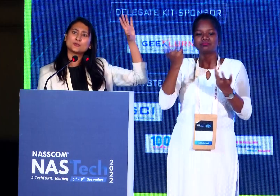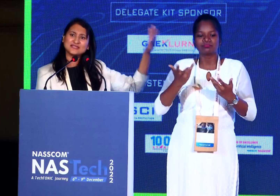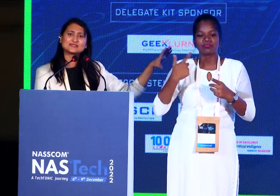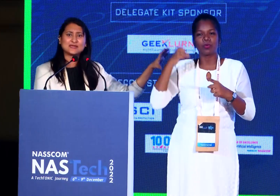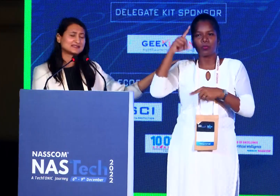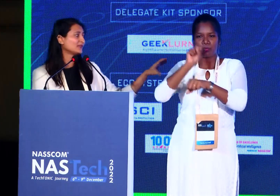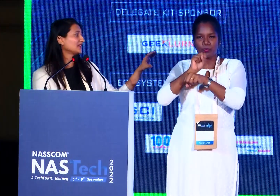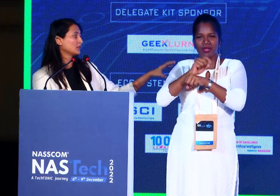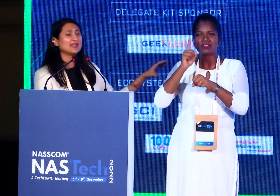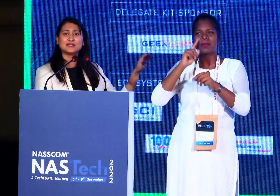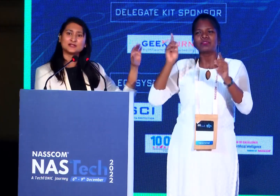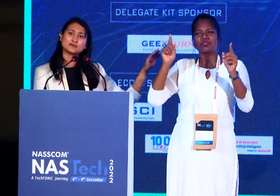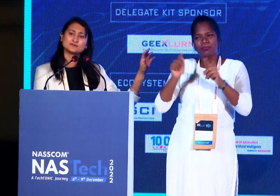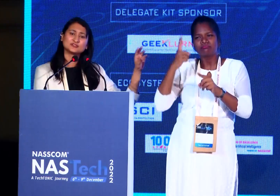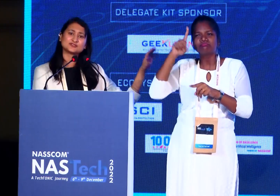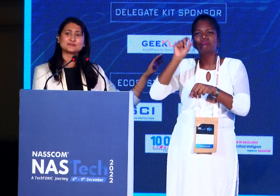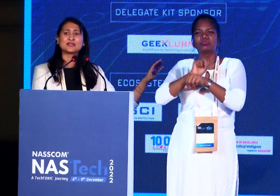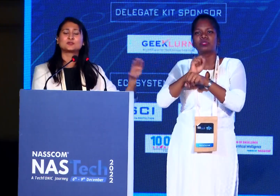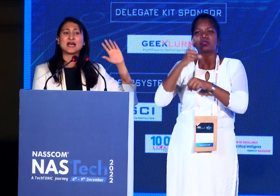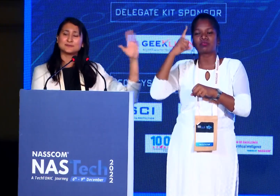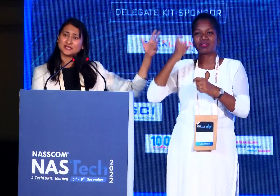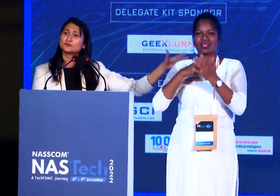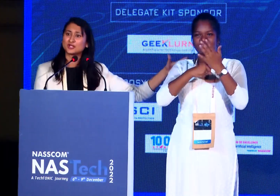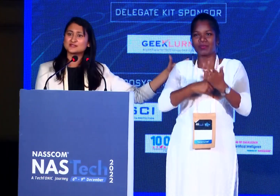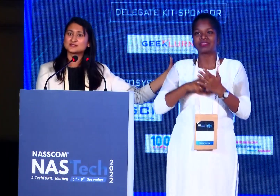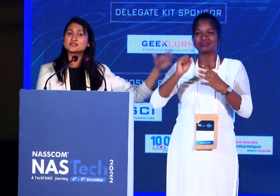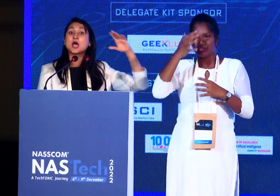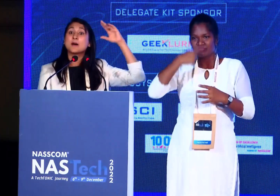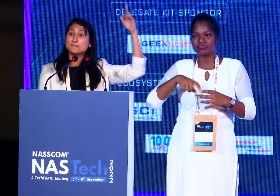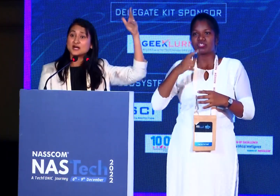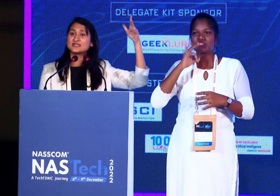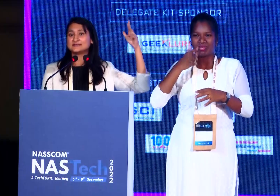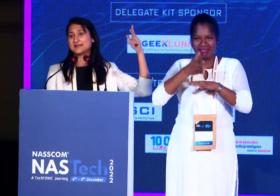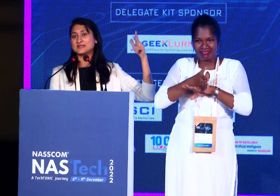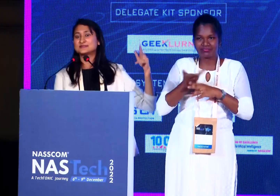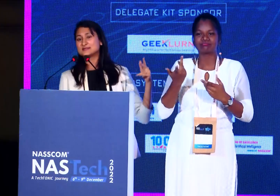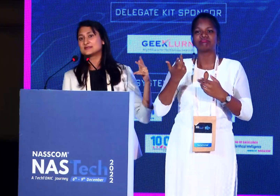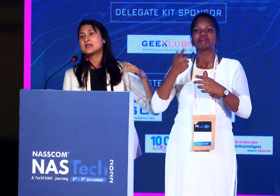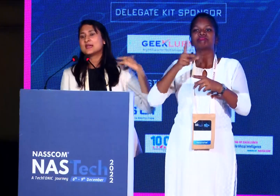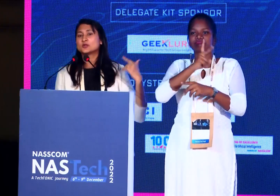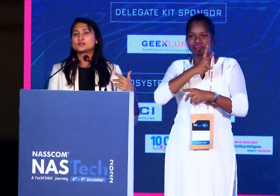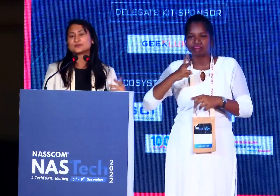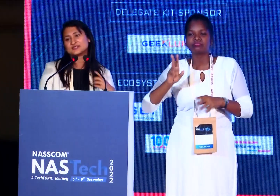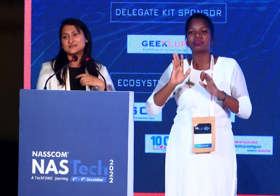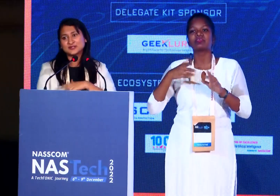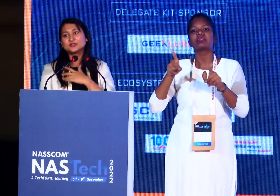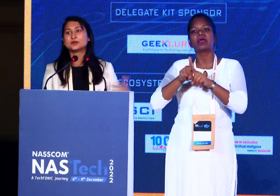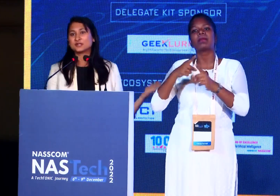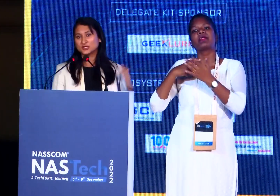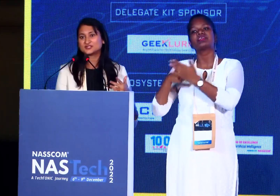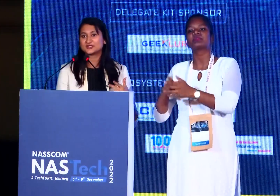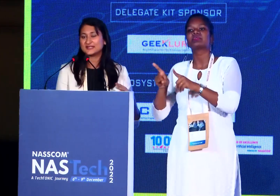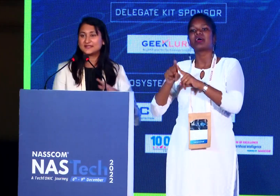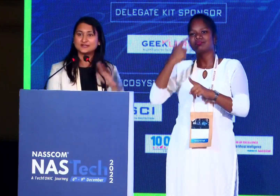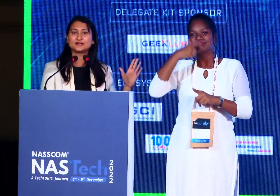working on a very specific way in terms, with respect to diabetic foot ulcers, burn incidences, and also with respect to